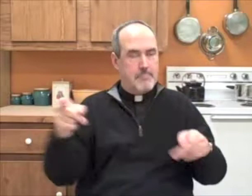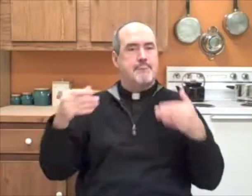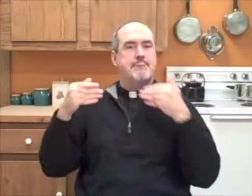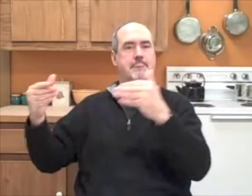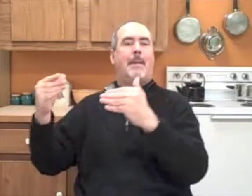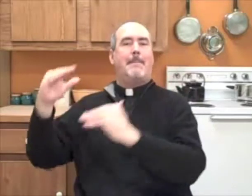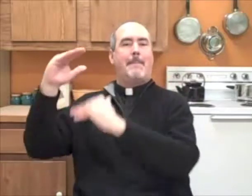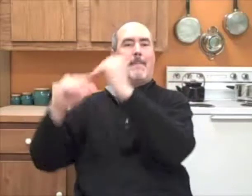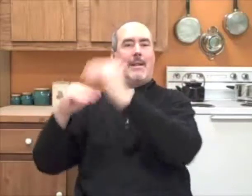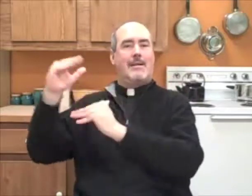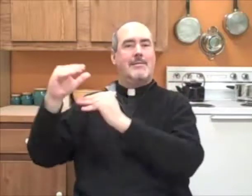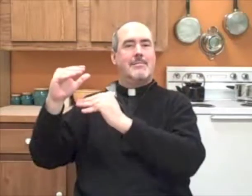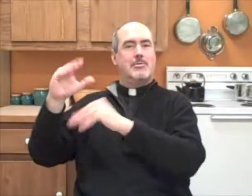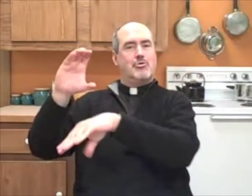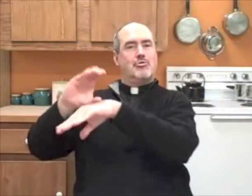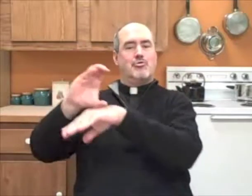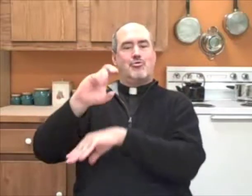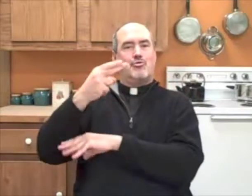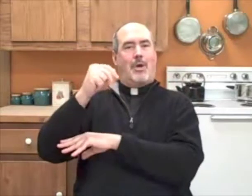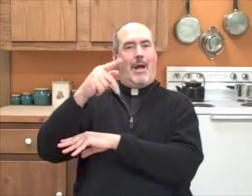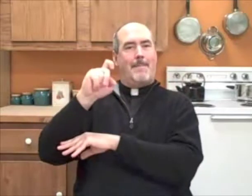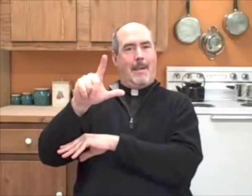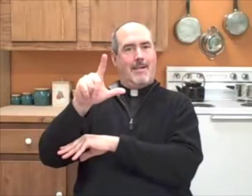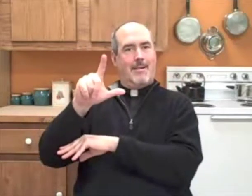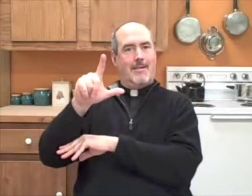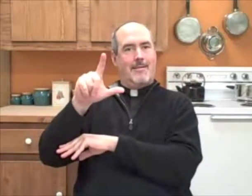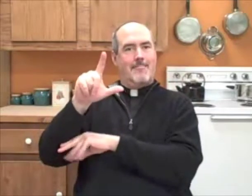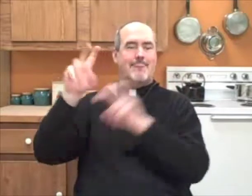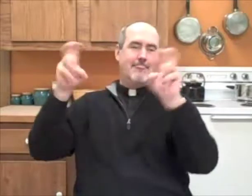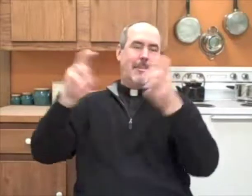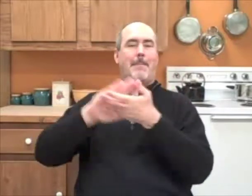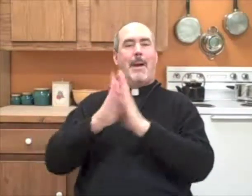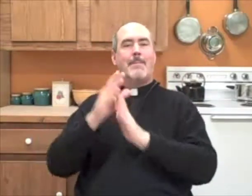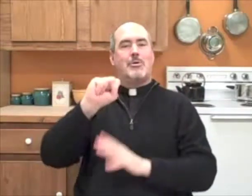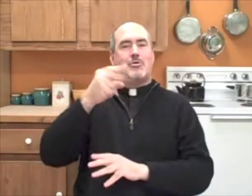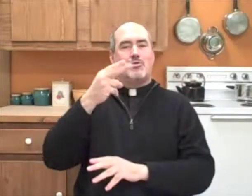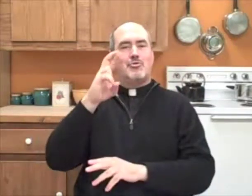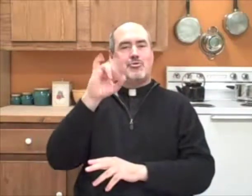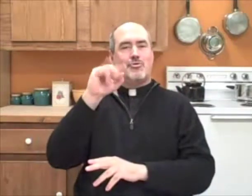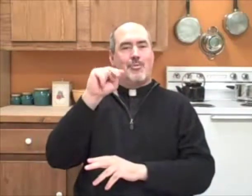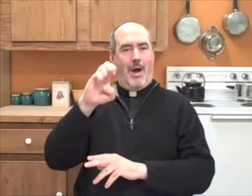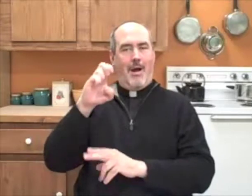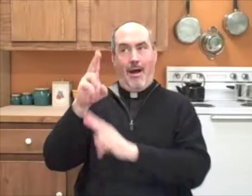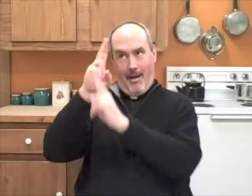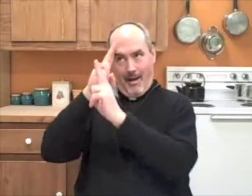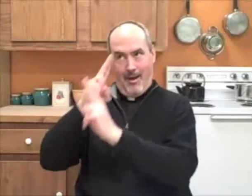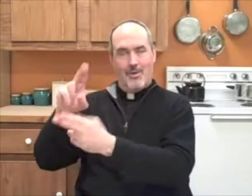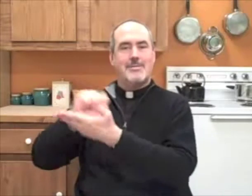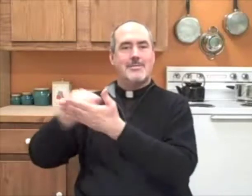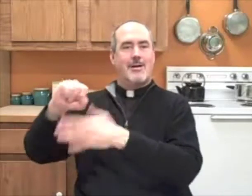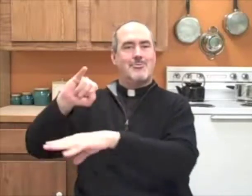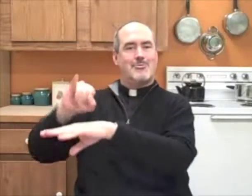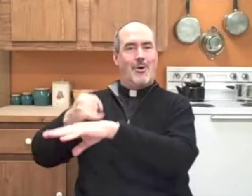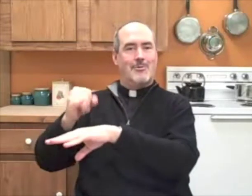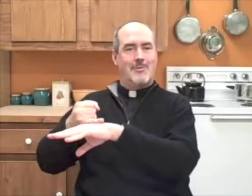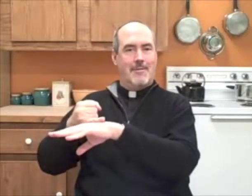And because of that, he went to his superiors and asked them if he could build a chapel or a shrine to honor Saint Joseph.